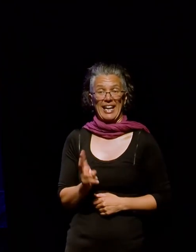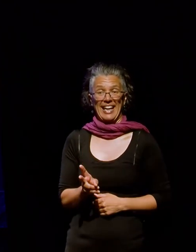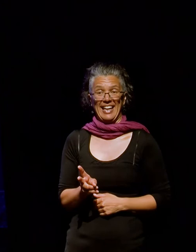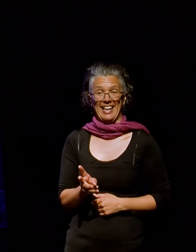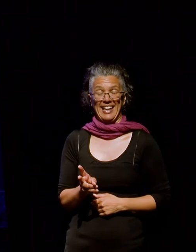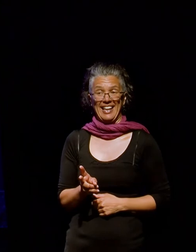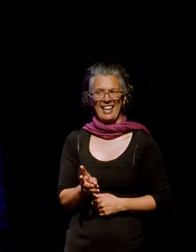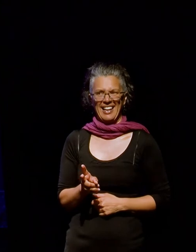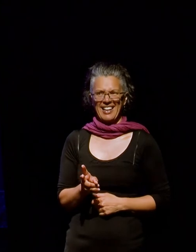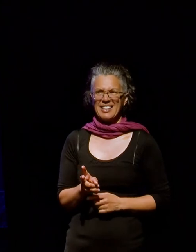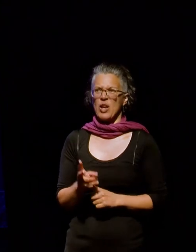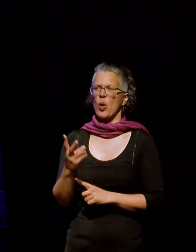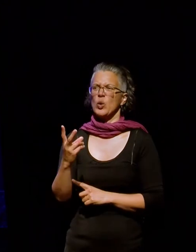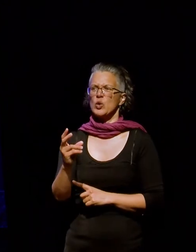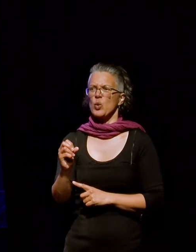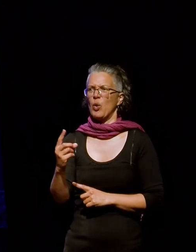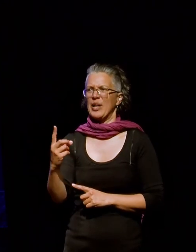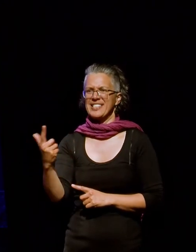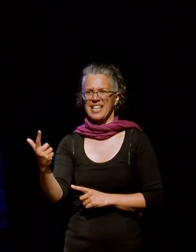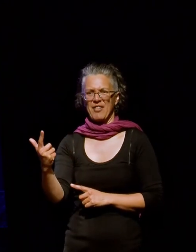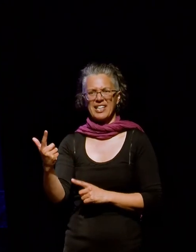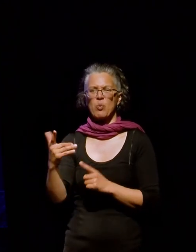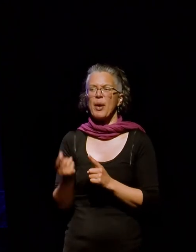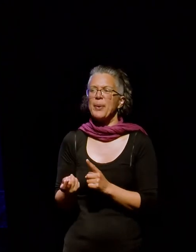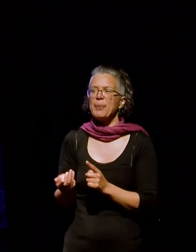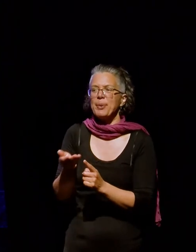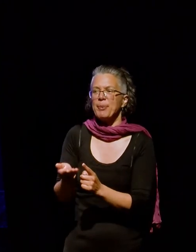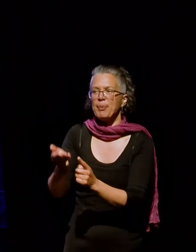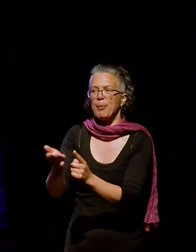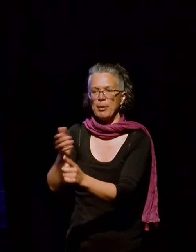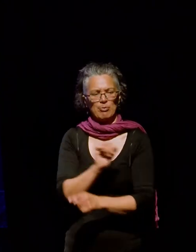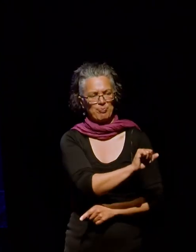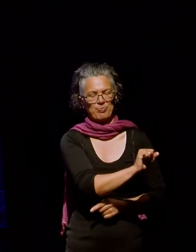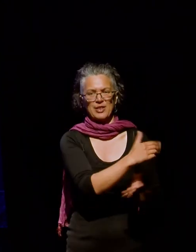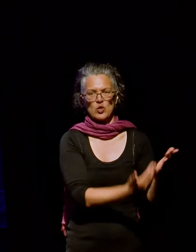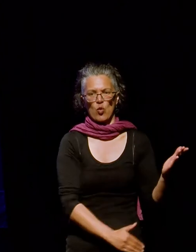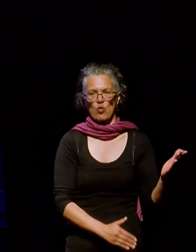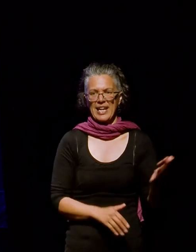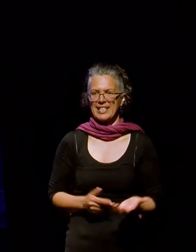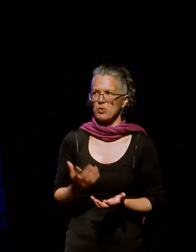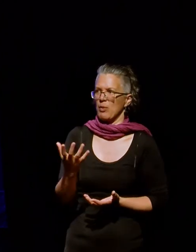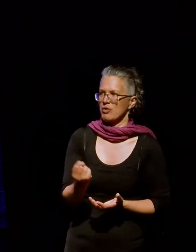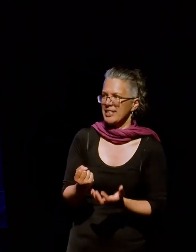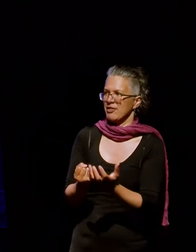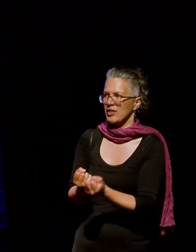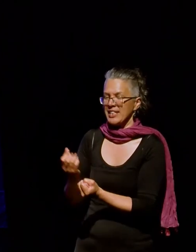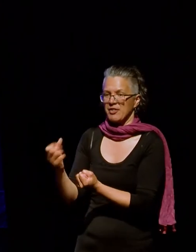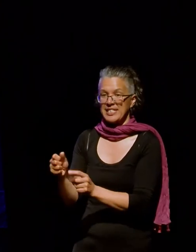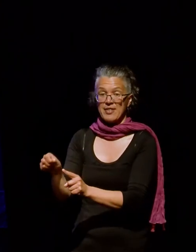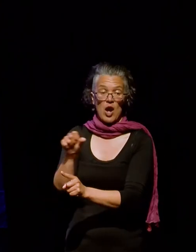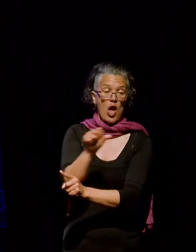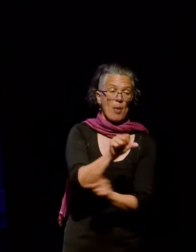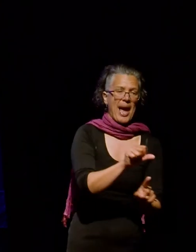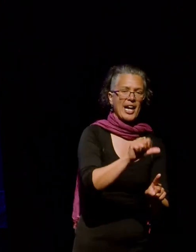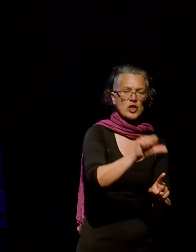And so this is 2017. We're continuing to tell these little bits and pieces of Leonard's story as they come in. We go back to 1917